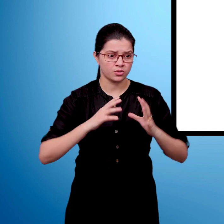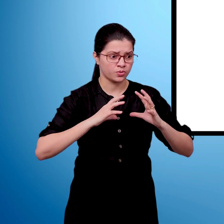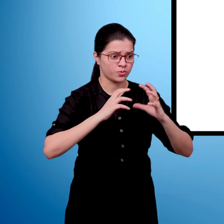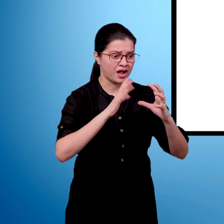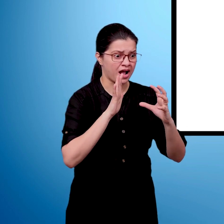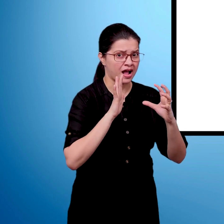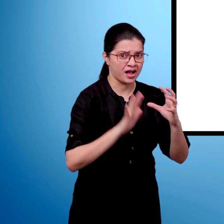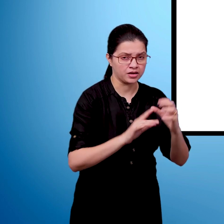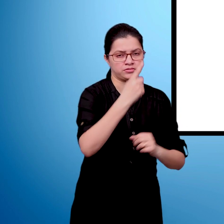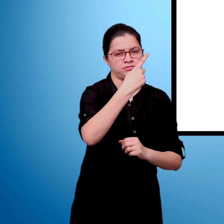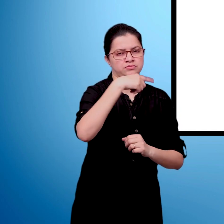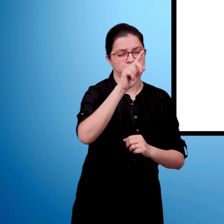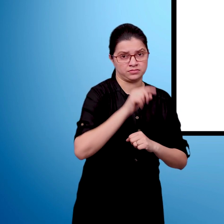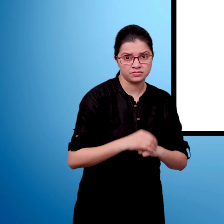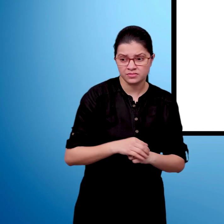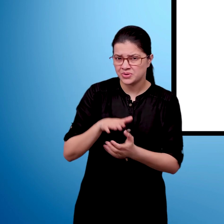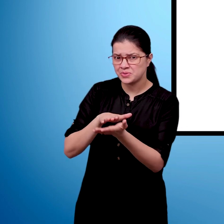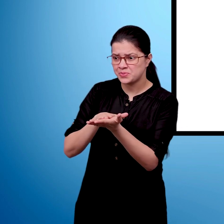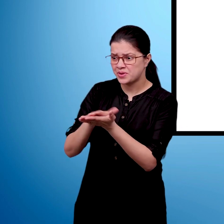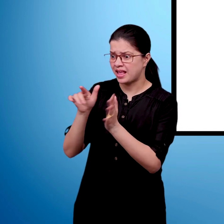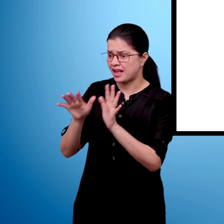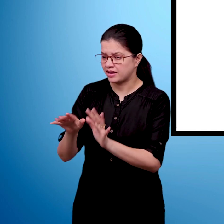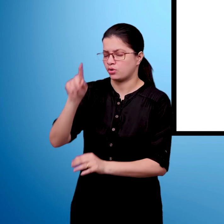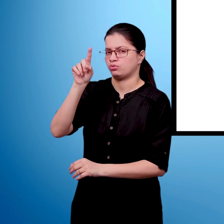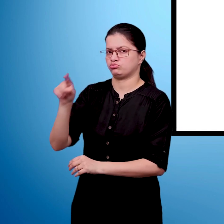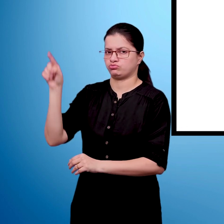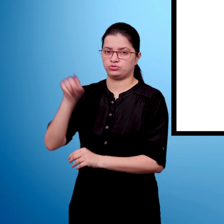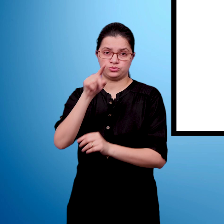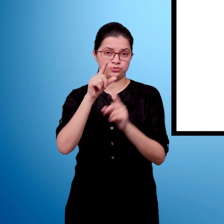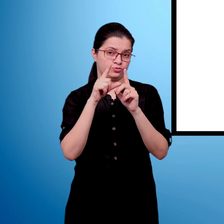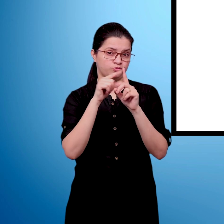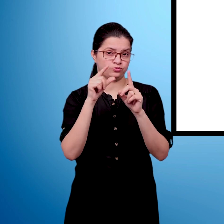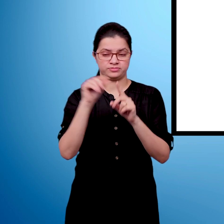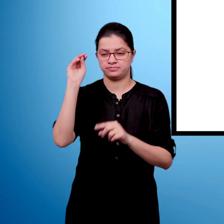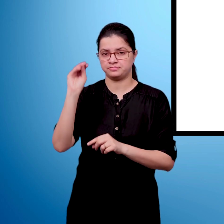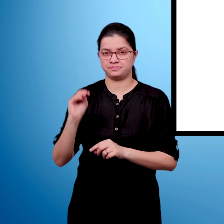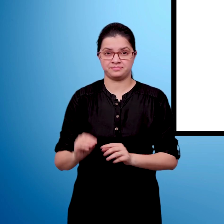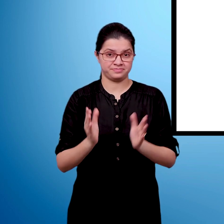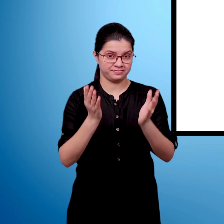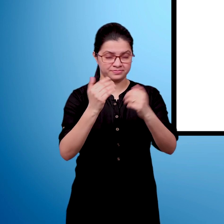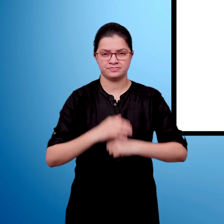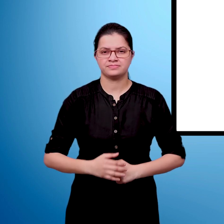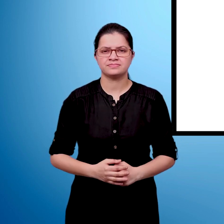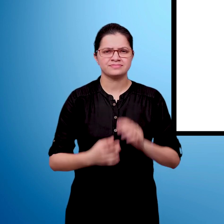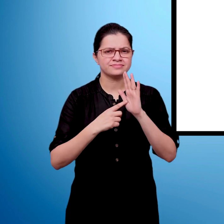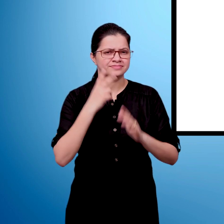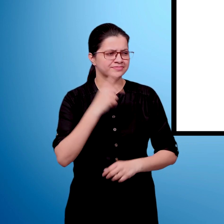Put tick or wrong in the given boxes. Here